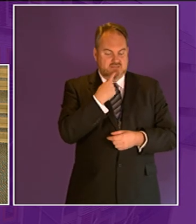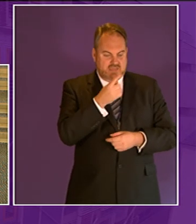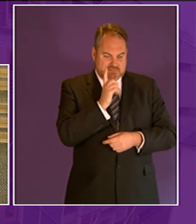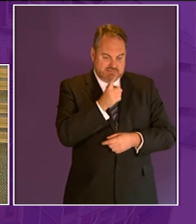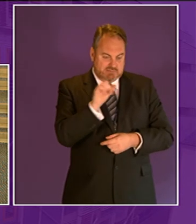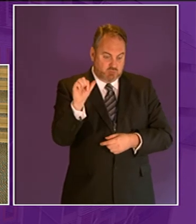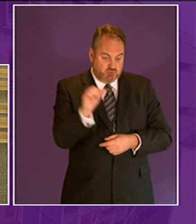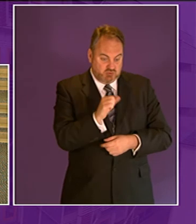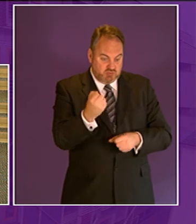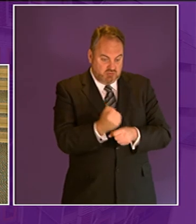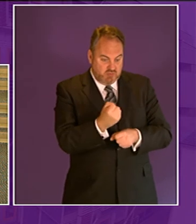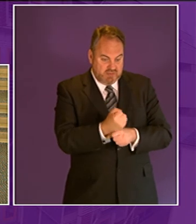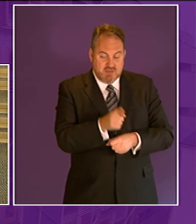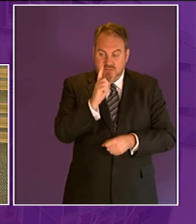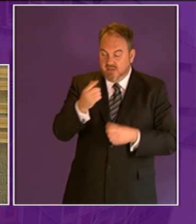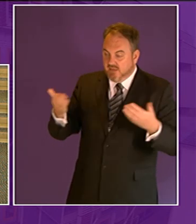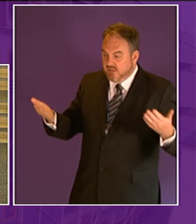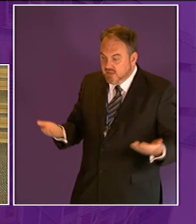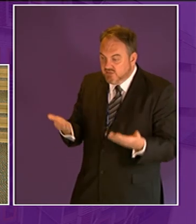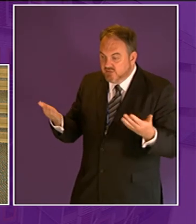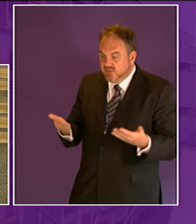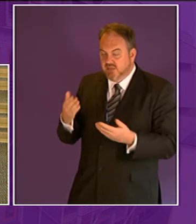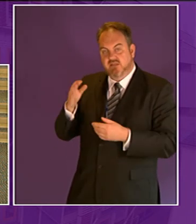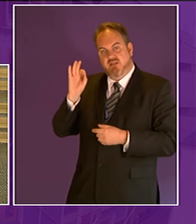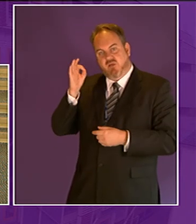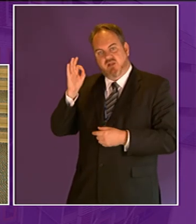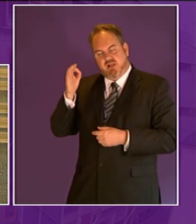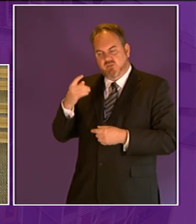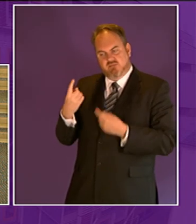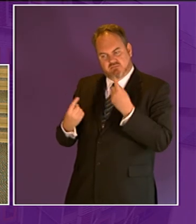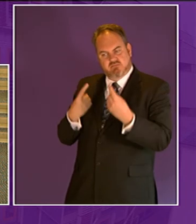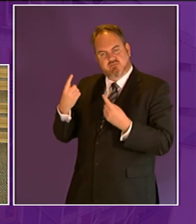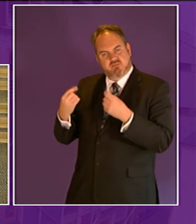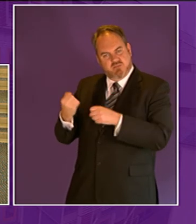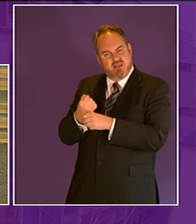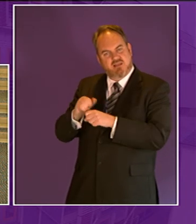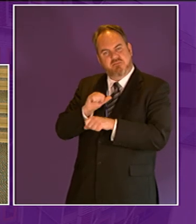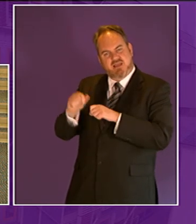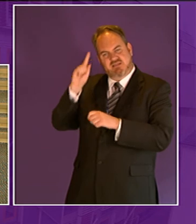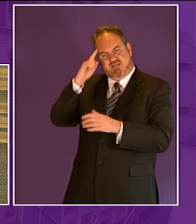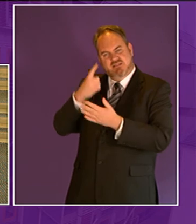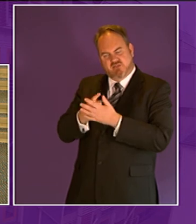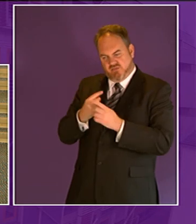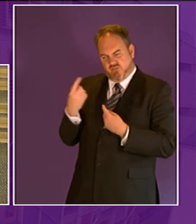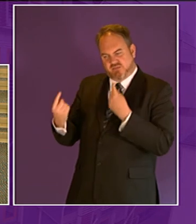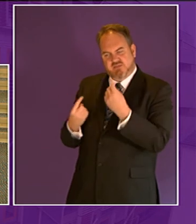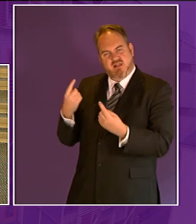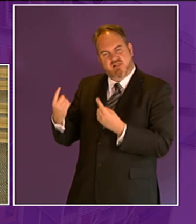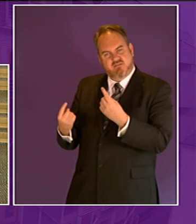approach versus allowing that freedom and flexibility at a local level to determine what are the best interventions to support young